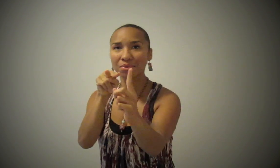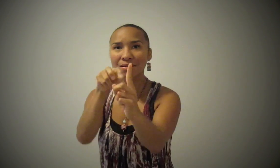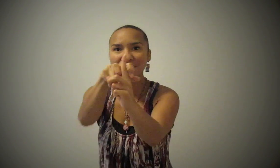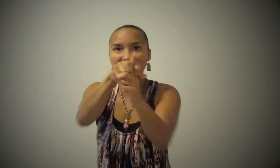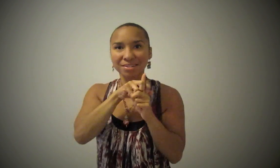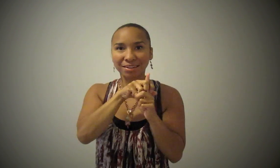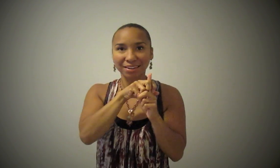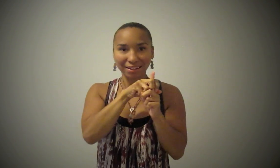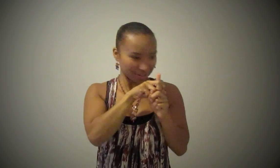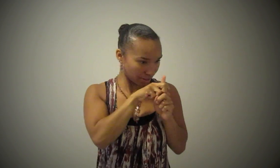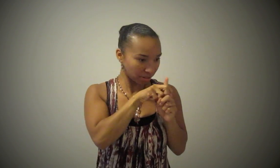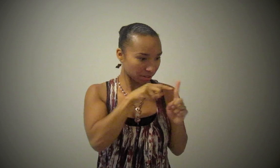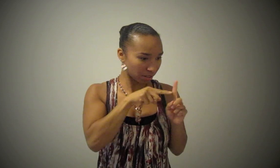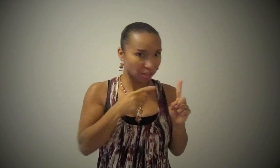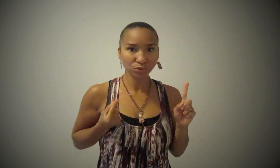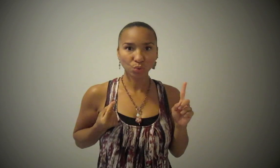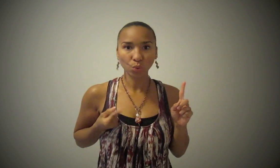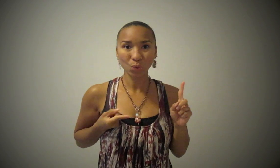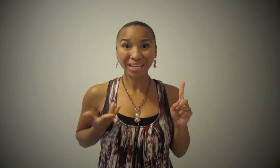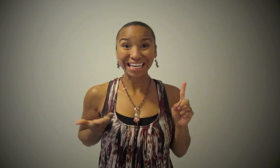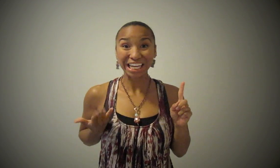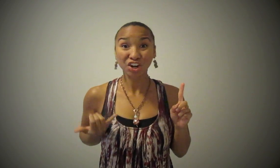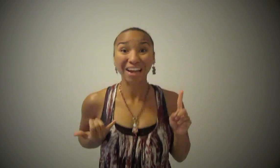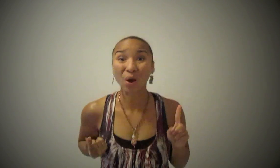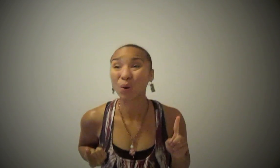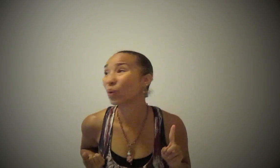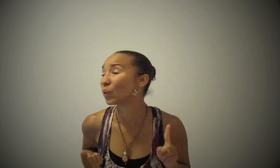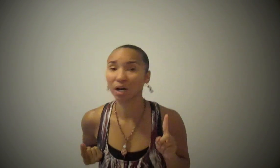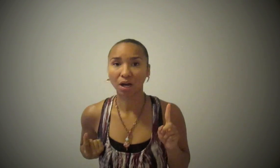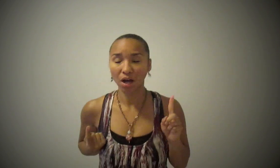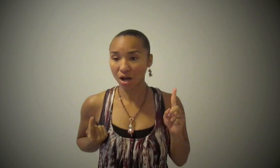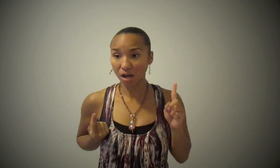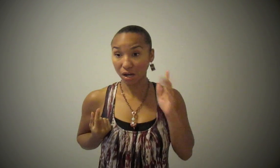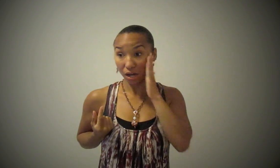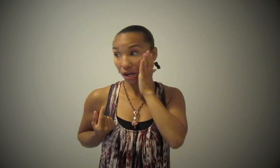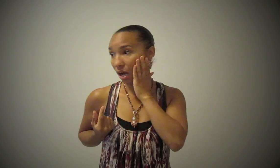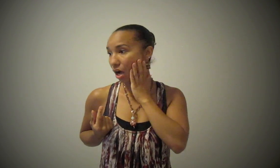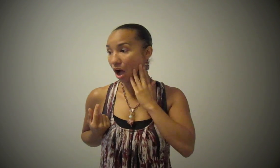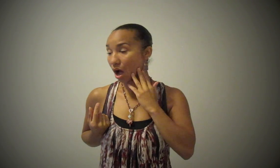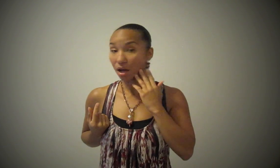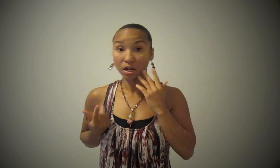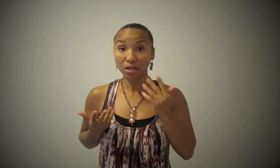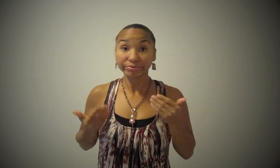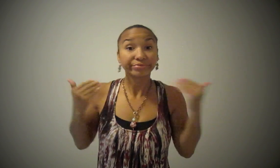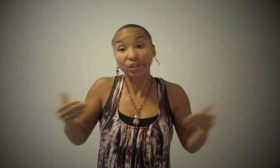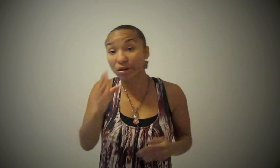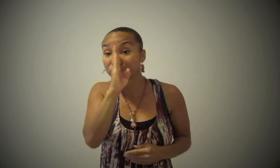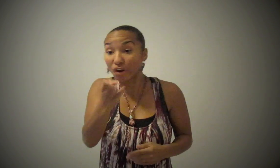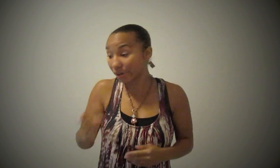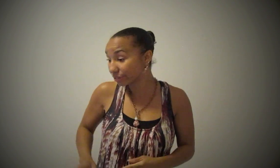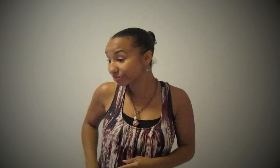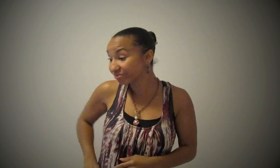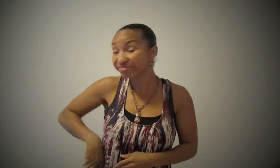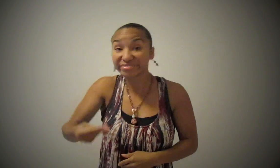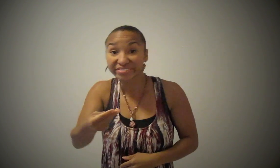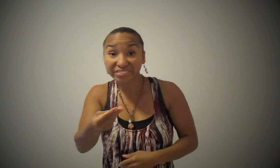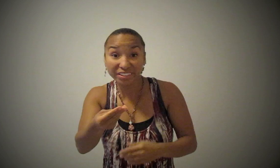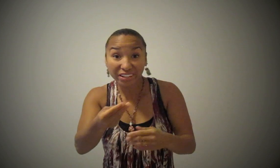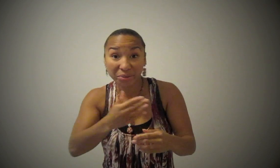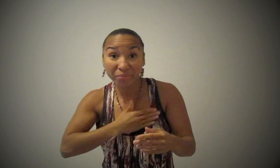I threw I just met you, and this is crazy But here's my number, so call me